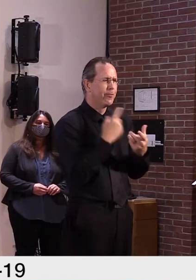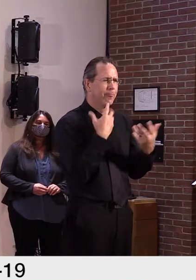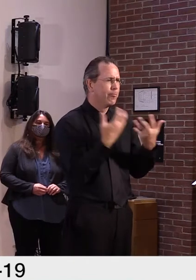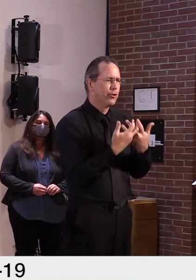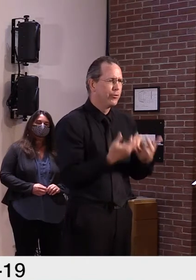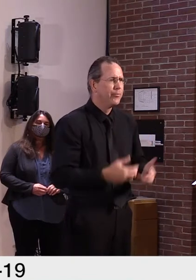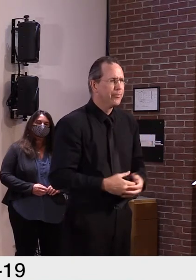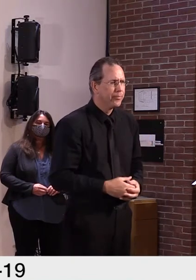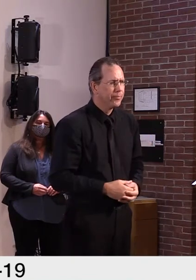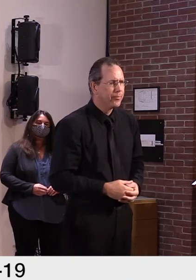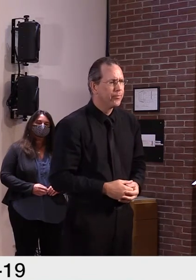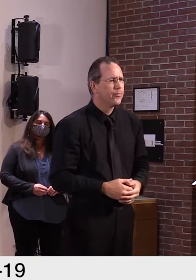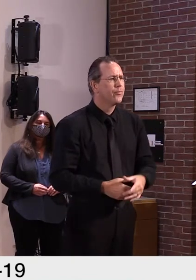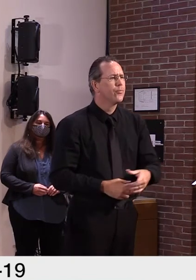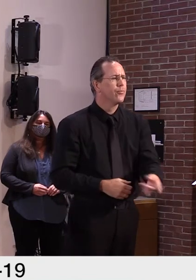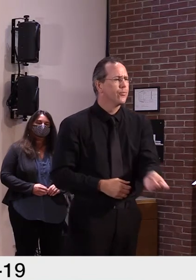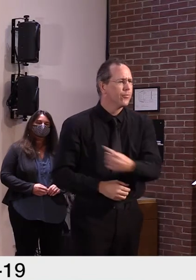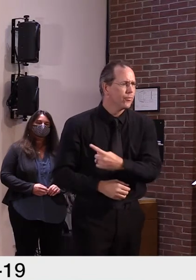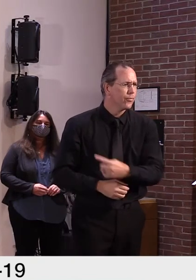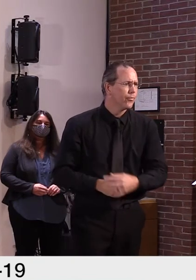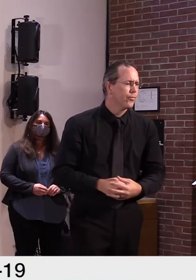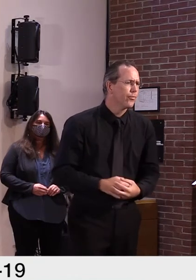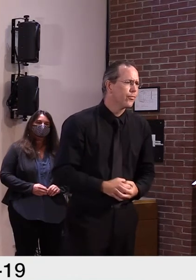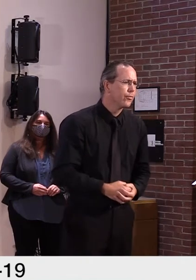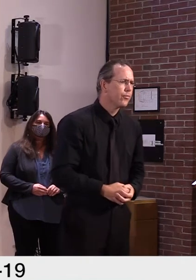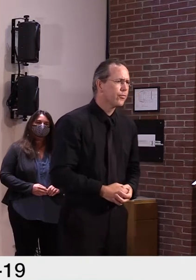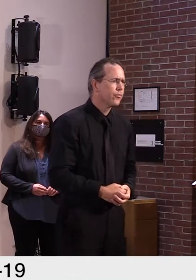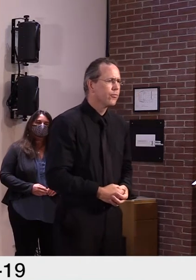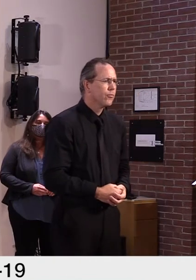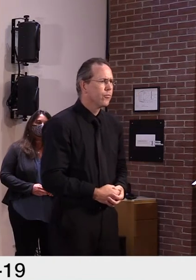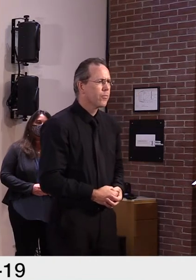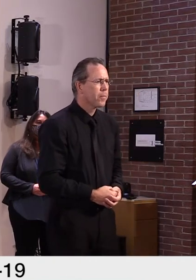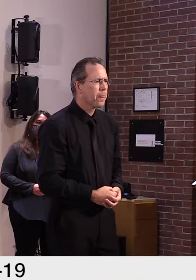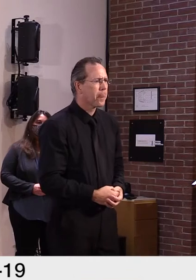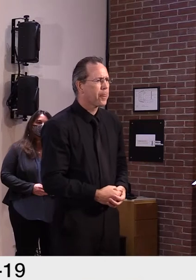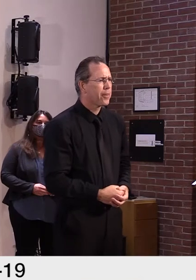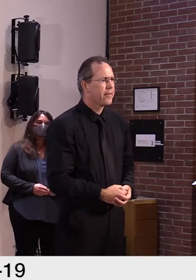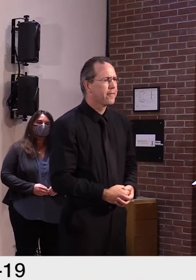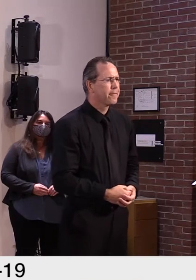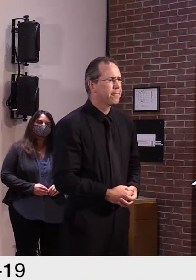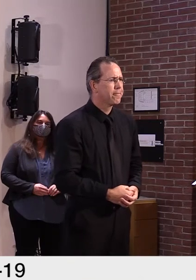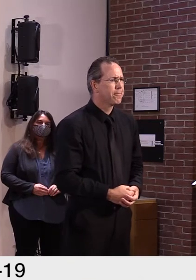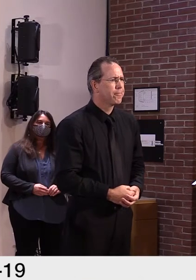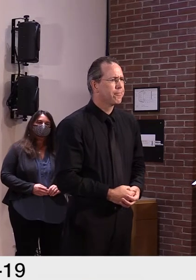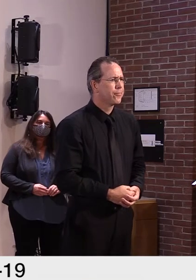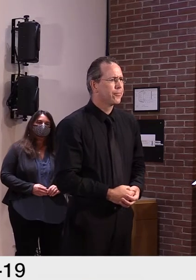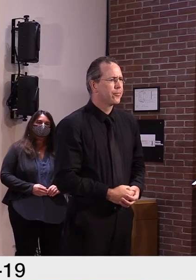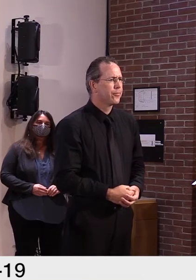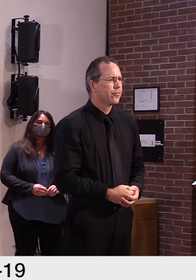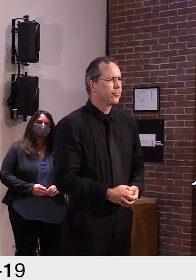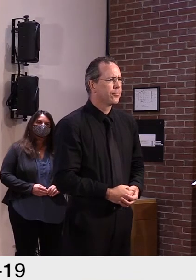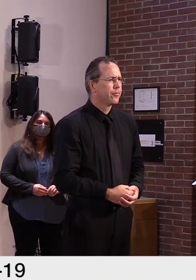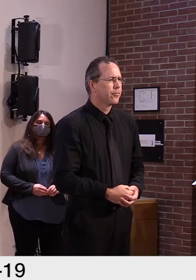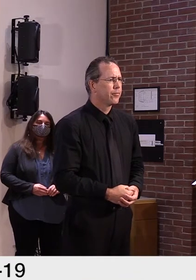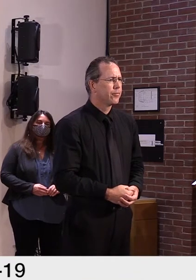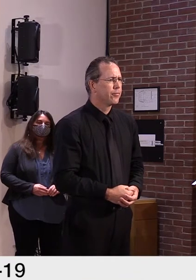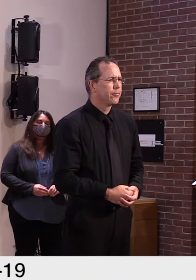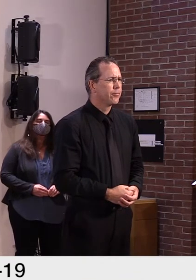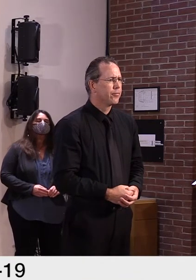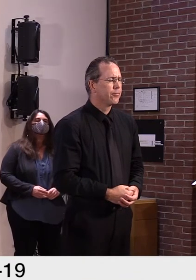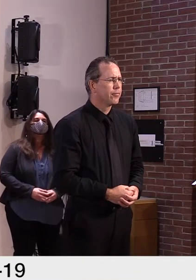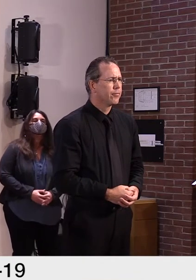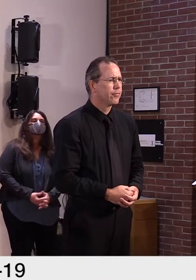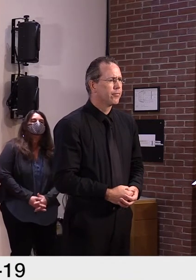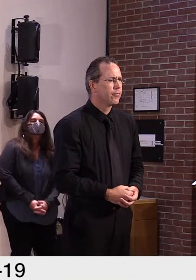uh, the opposite of what they intend. Um, is that, is that what I'm to understand? Correct. And I believe